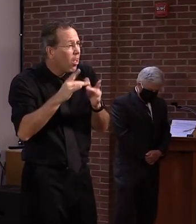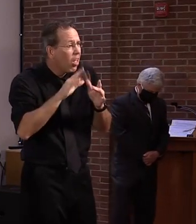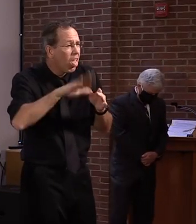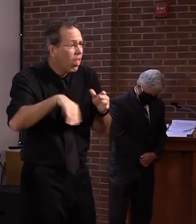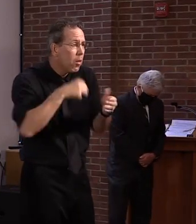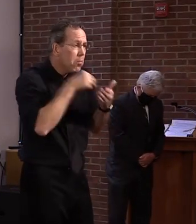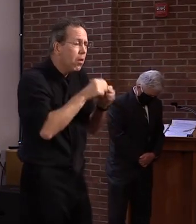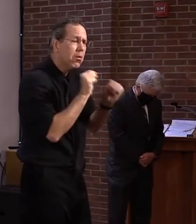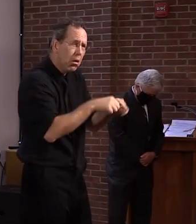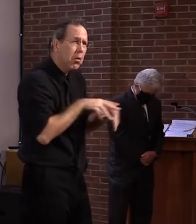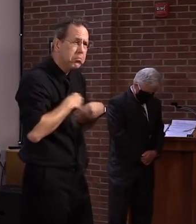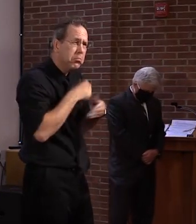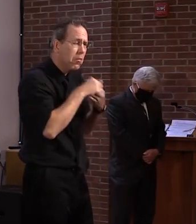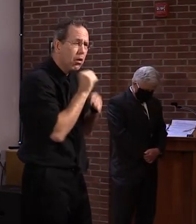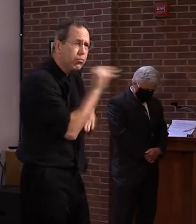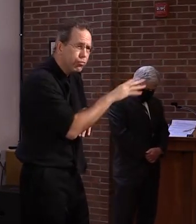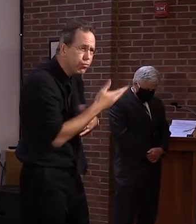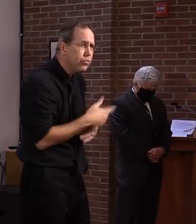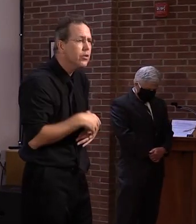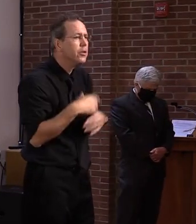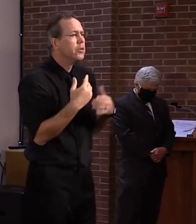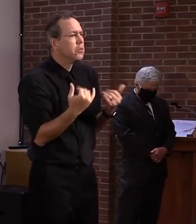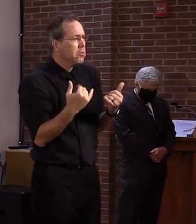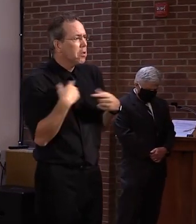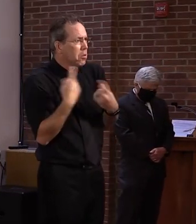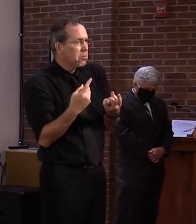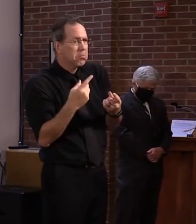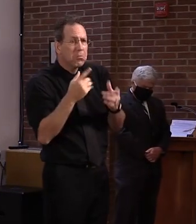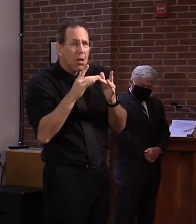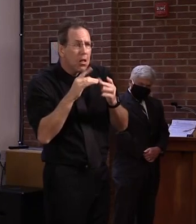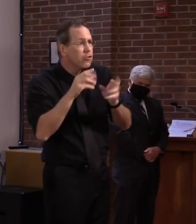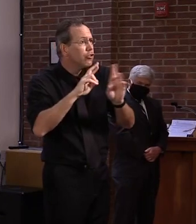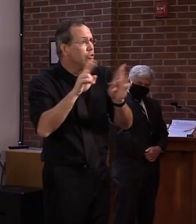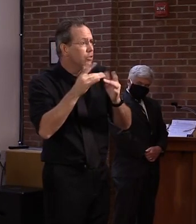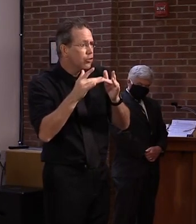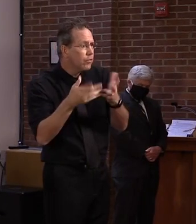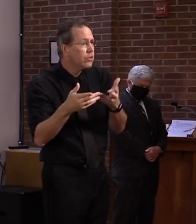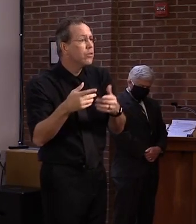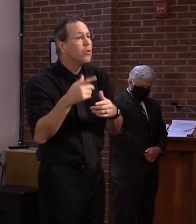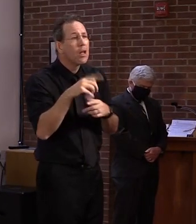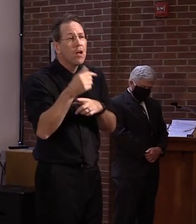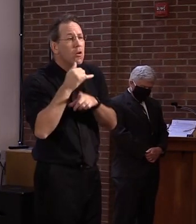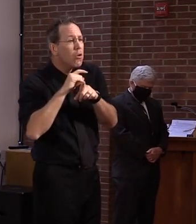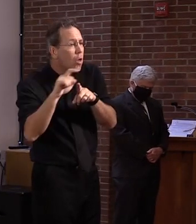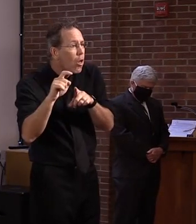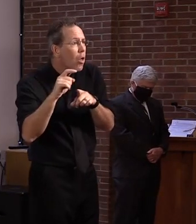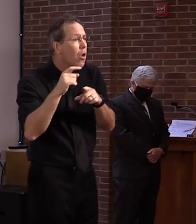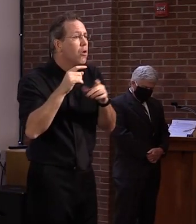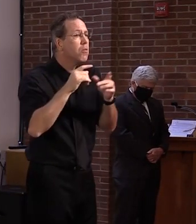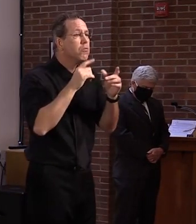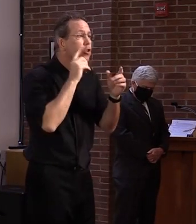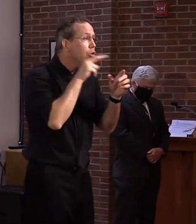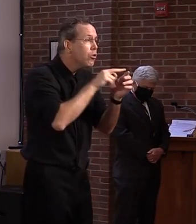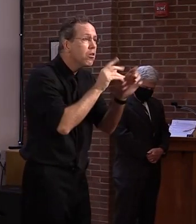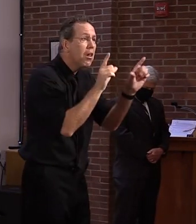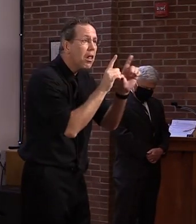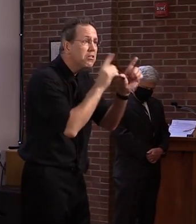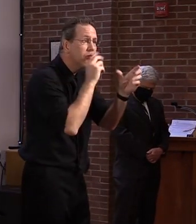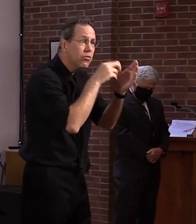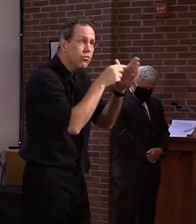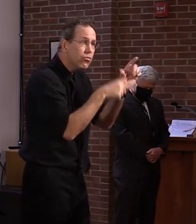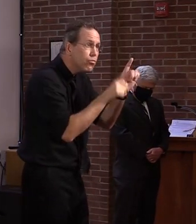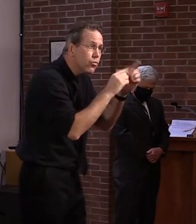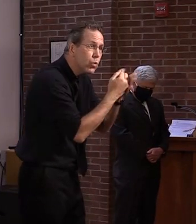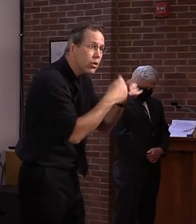and ease of those options. Online services include license renewals, replacement licenses,